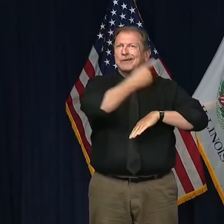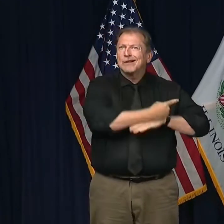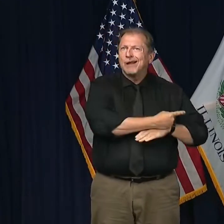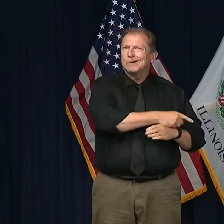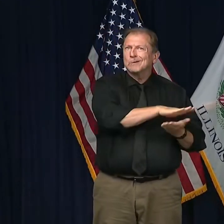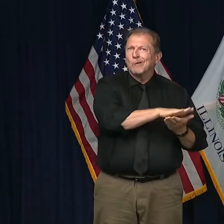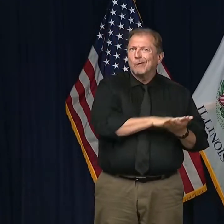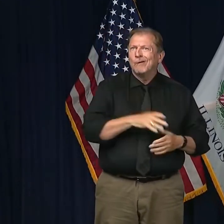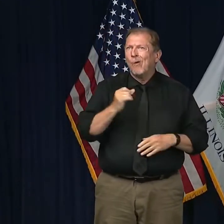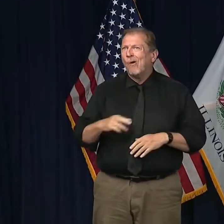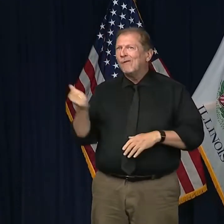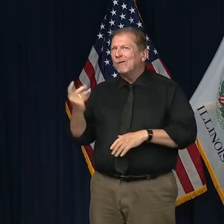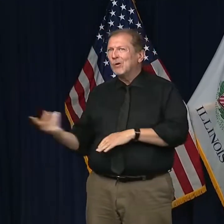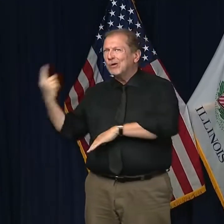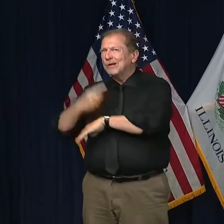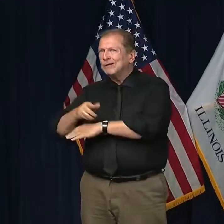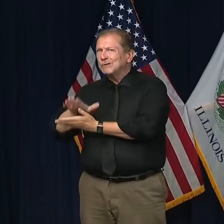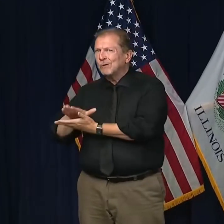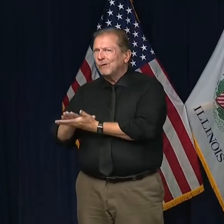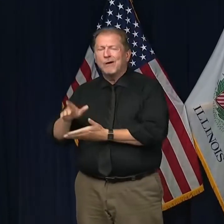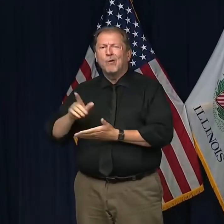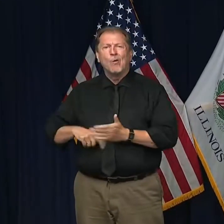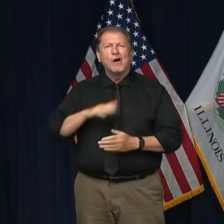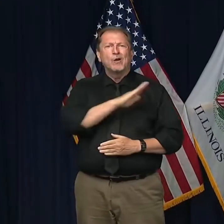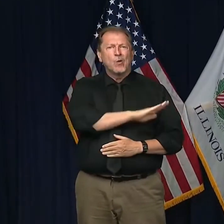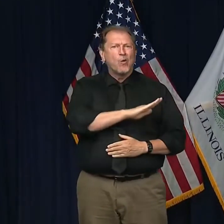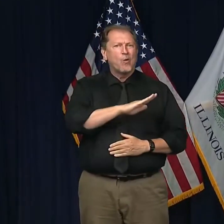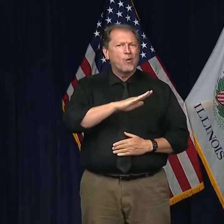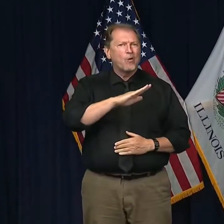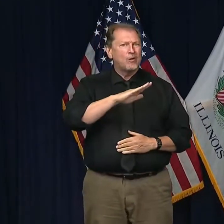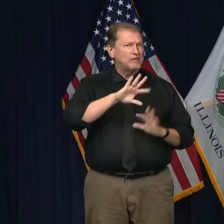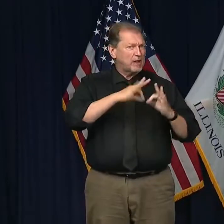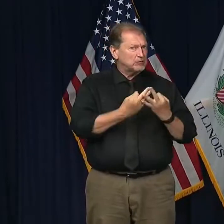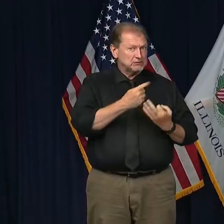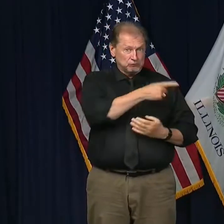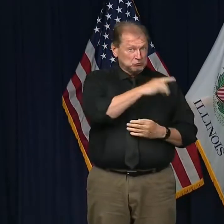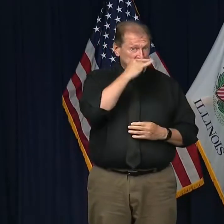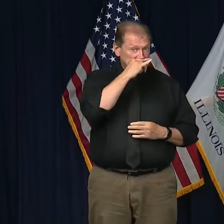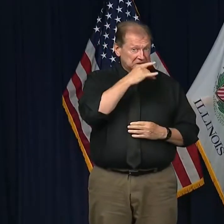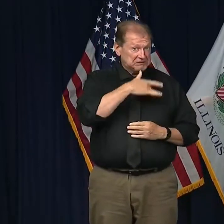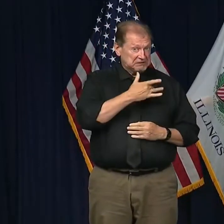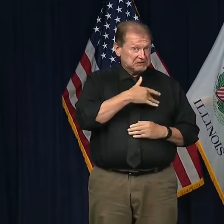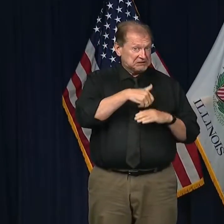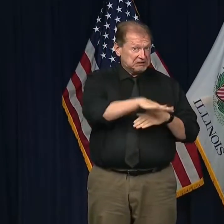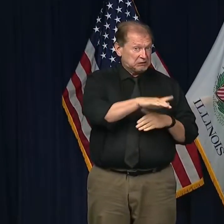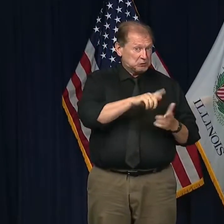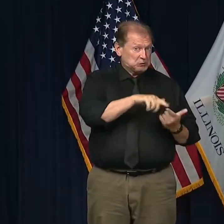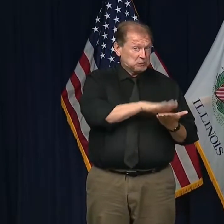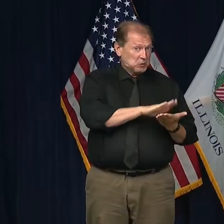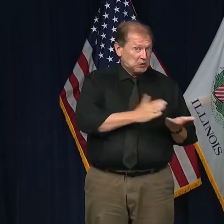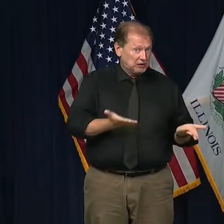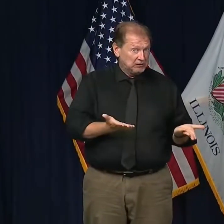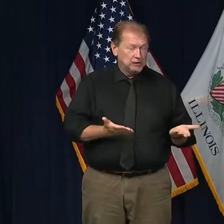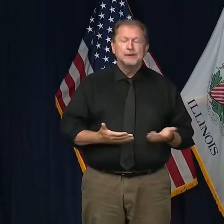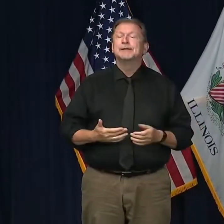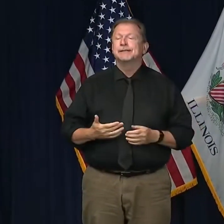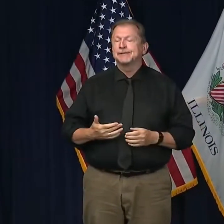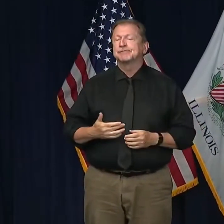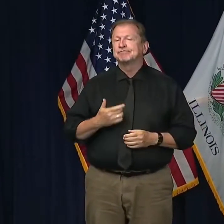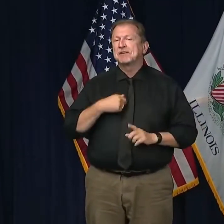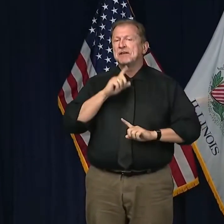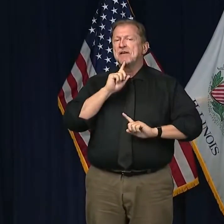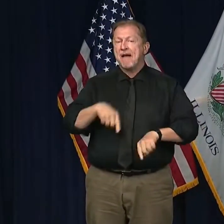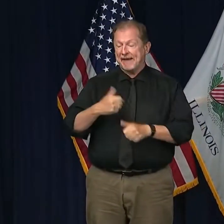your kids going to school right now? I think each school is trying to set plans for their school. I've said all along here that the